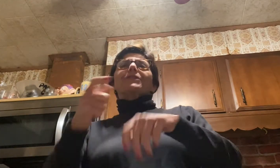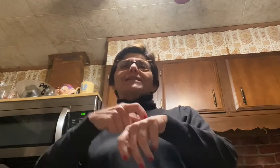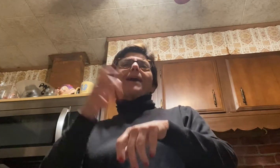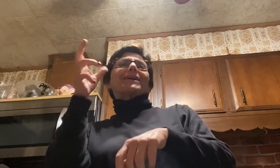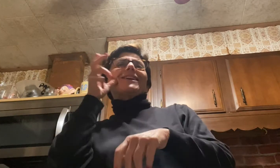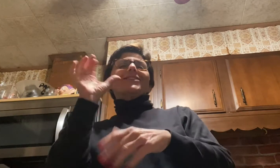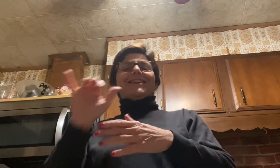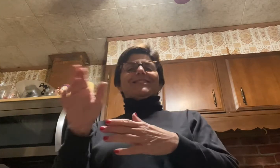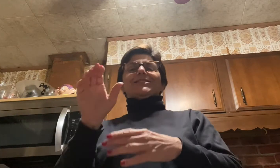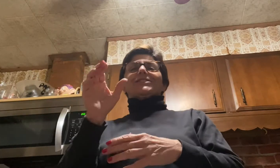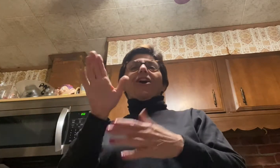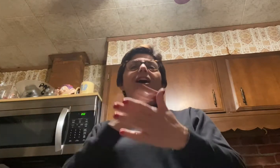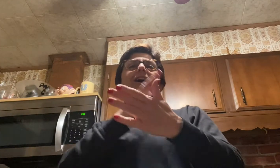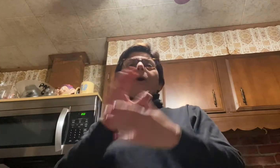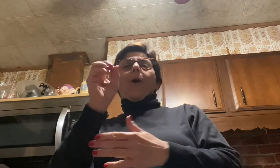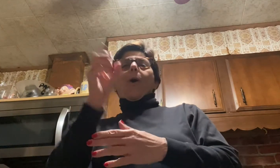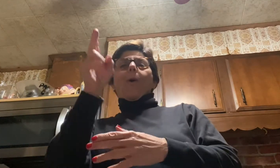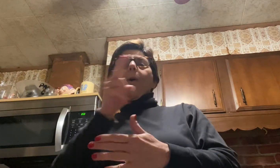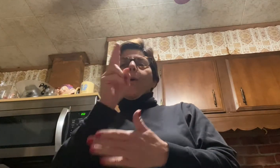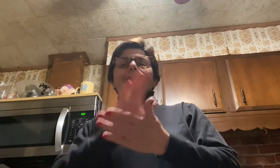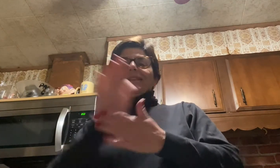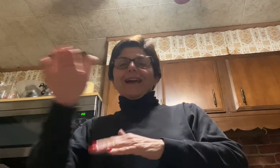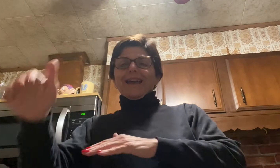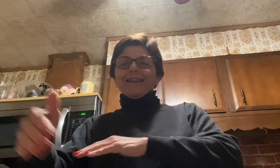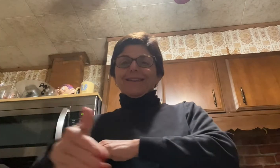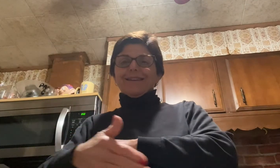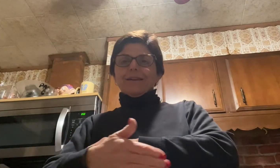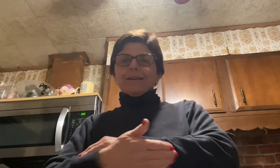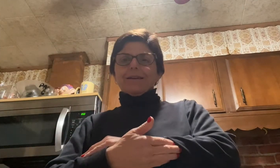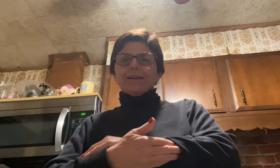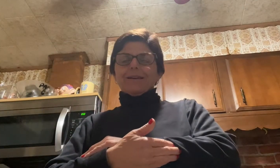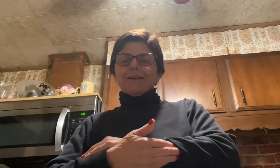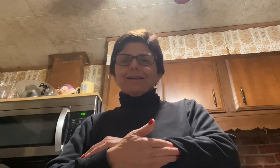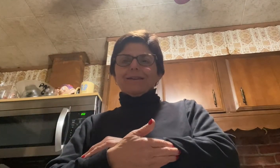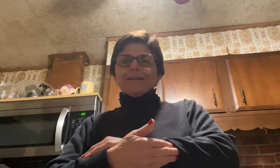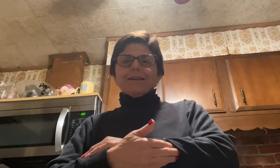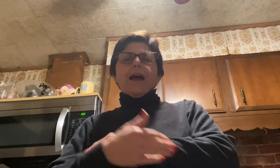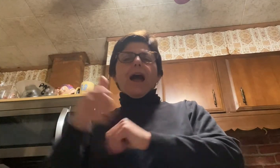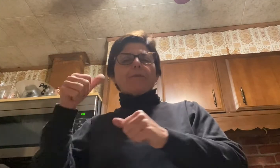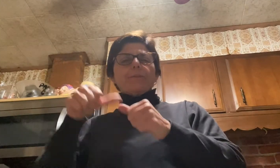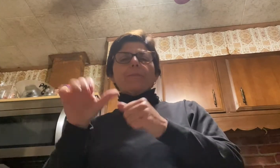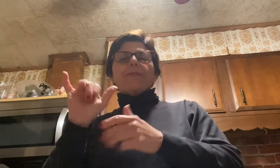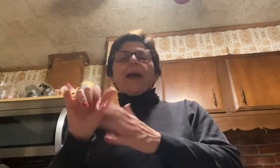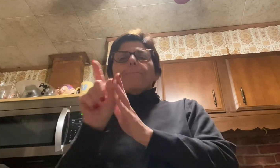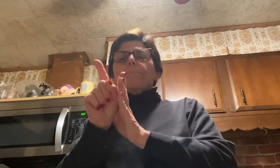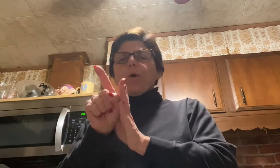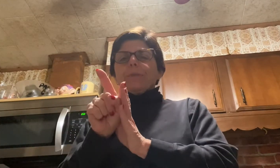time I hear that song, Oh Holy Night, I remember that moment.